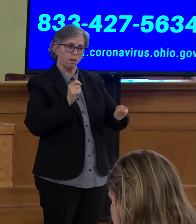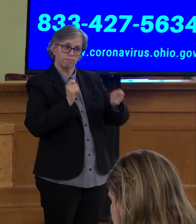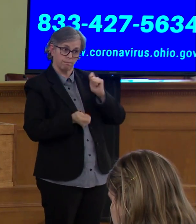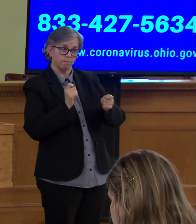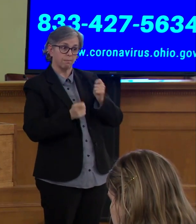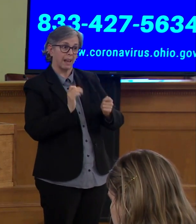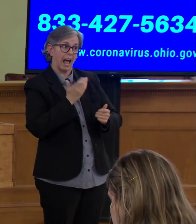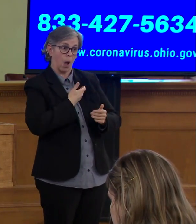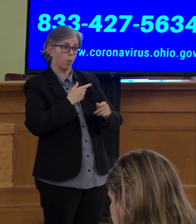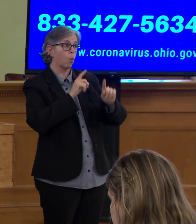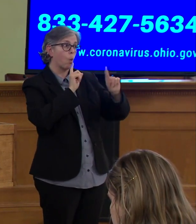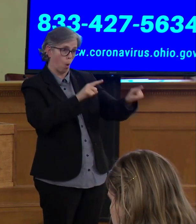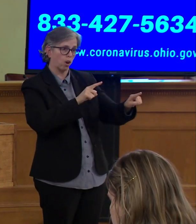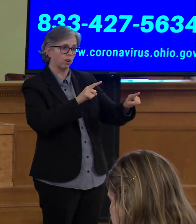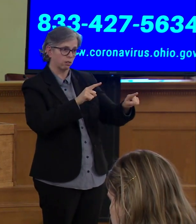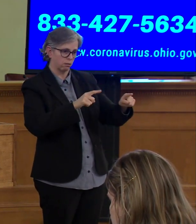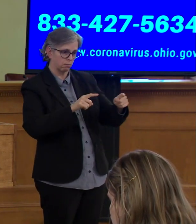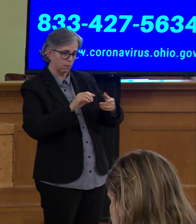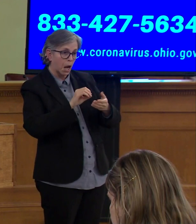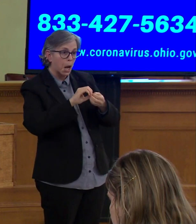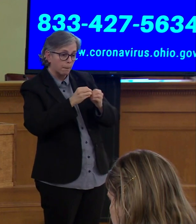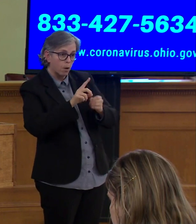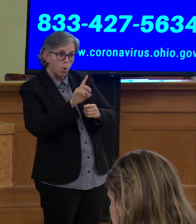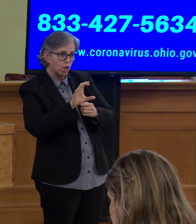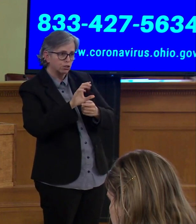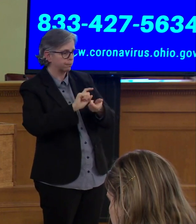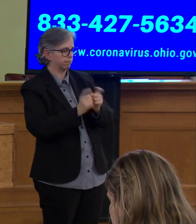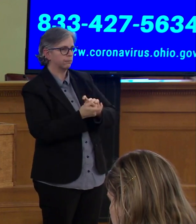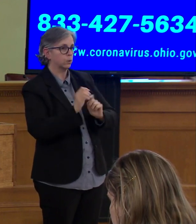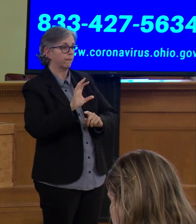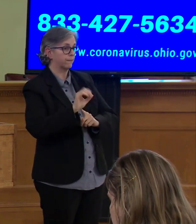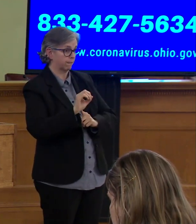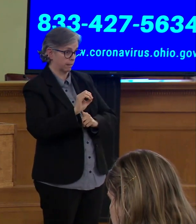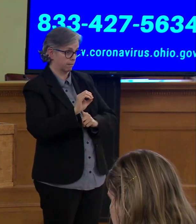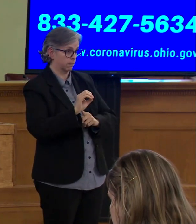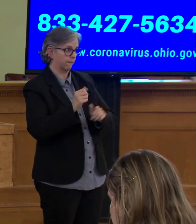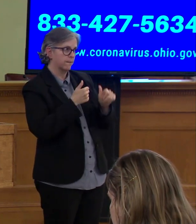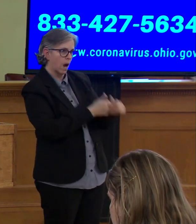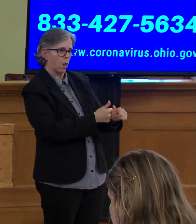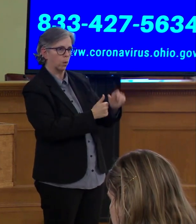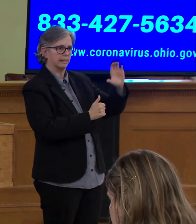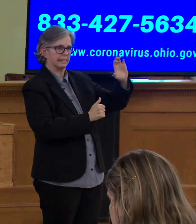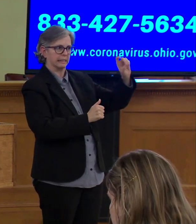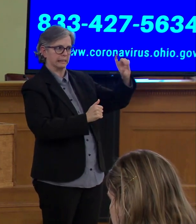and so we will modify our order from 100 to 50. CDC guidelines.